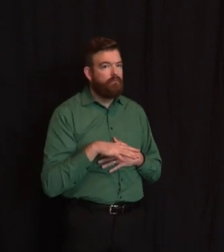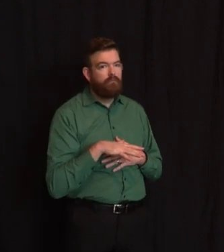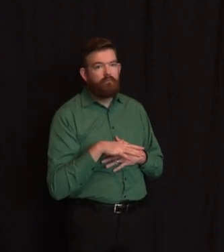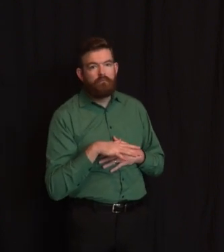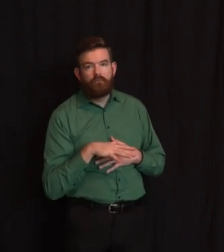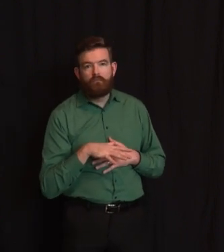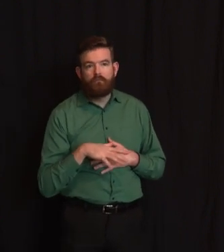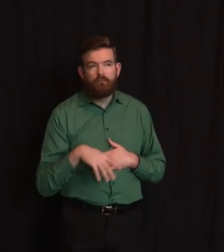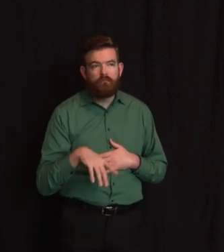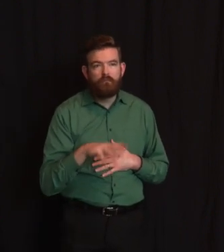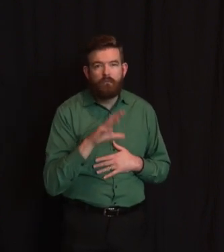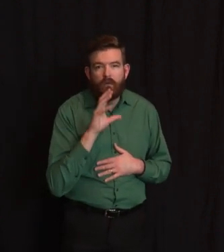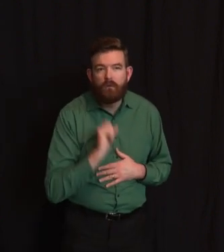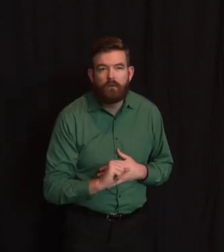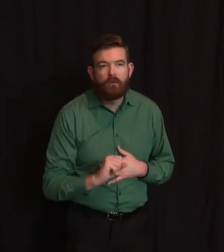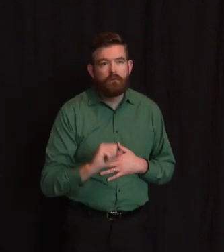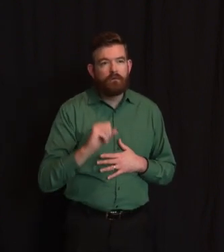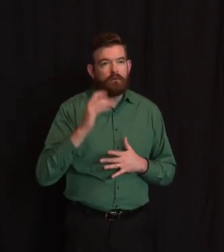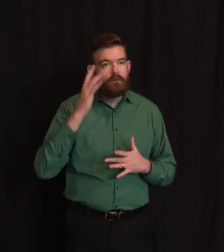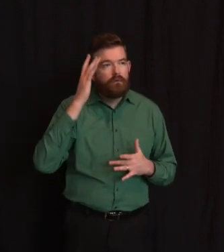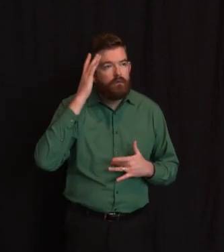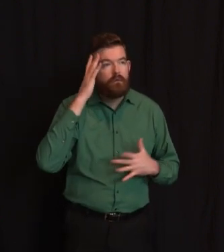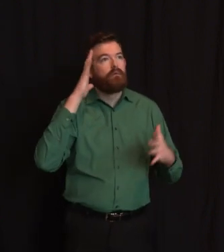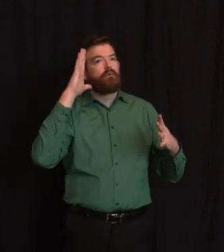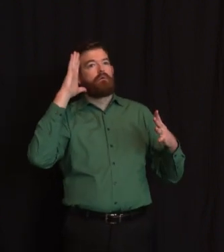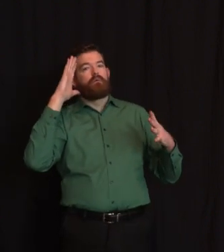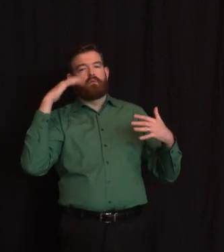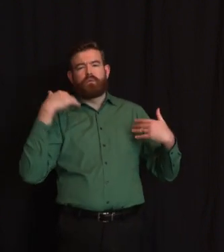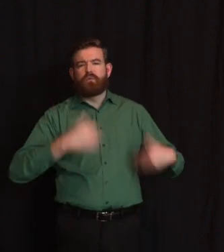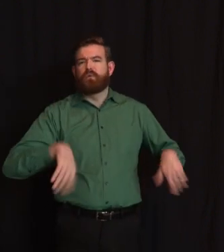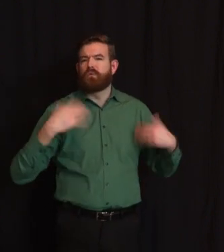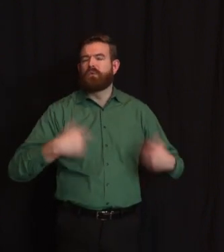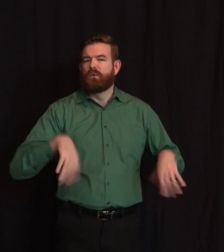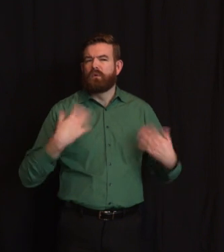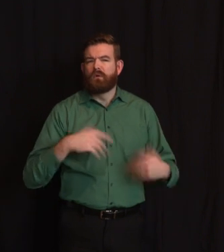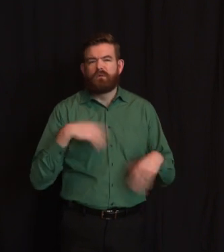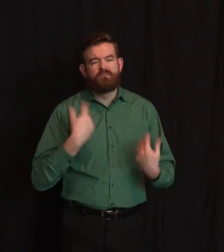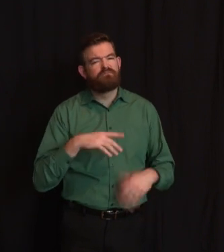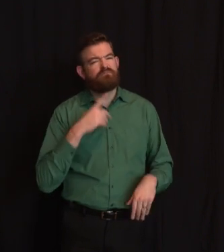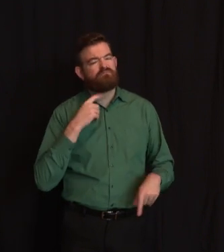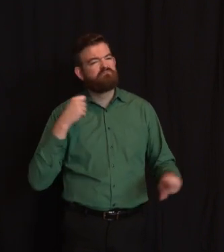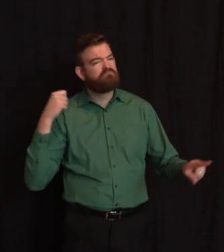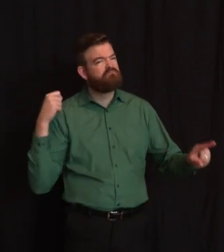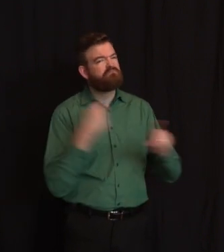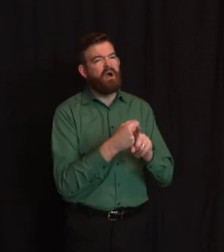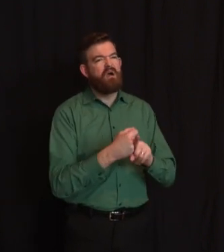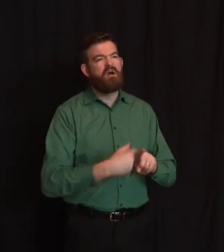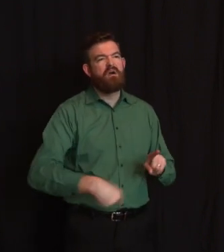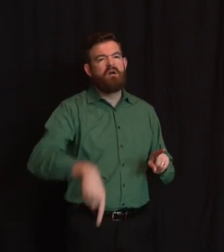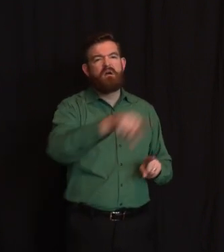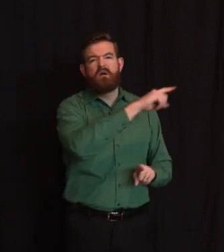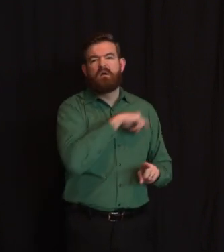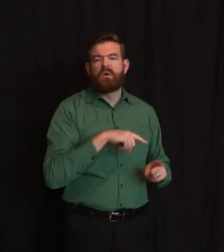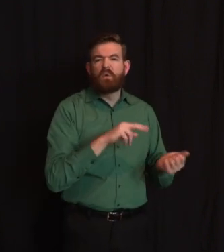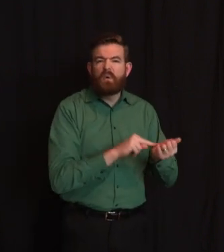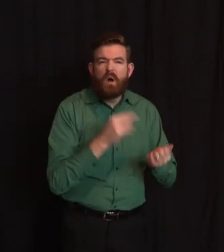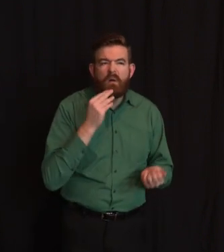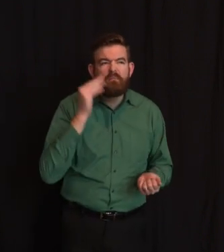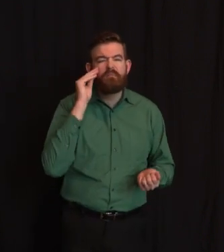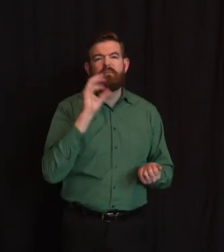And then there are, added to that, there are expectations of conduct by the operators of these facilities. And we